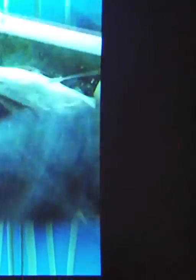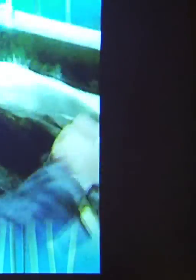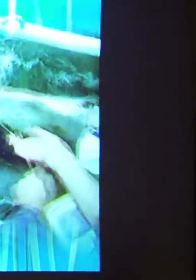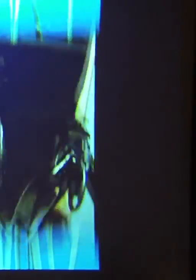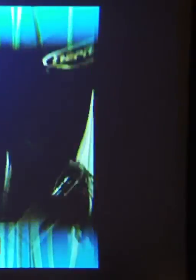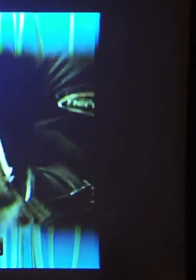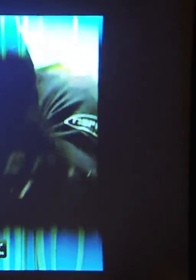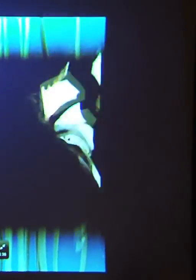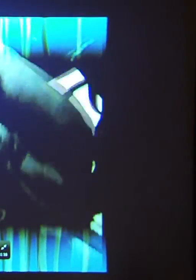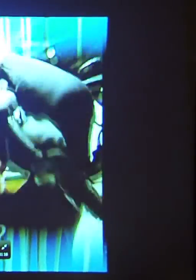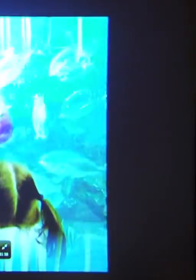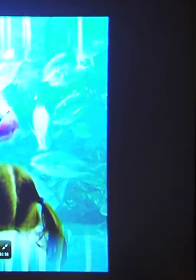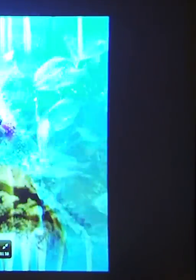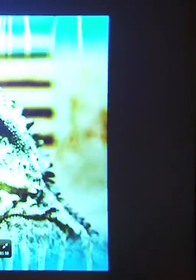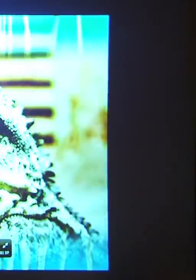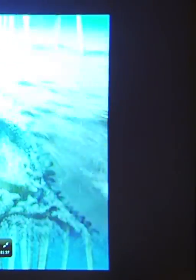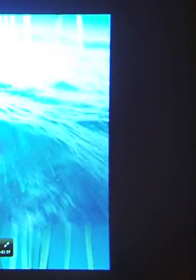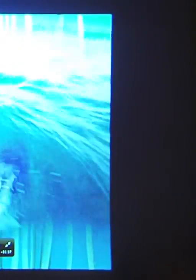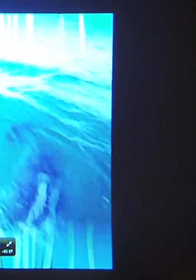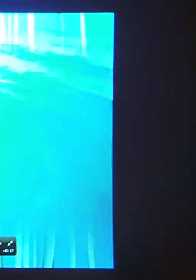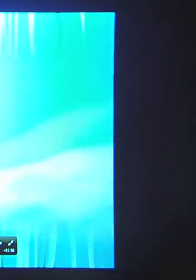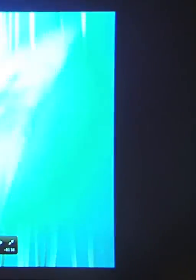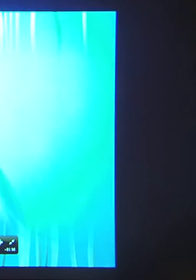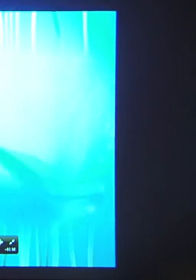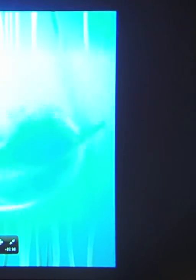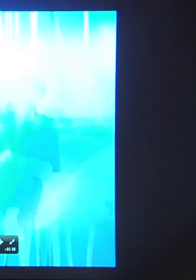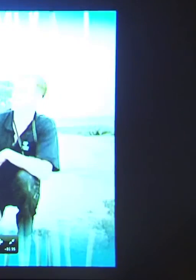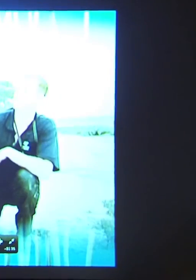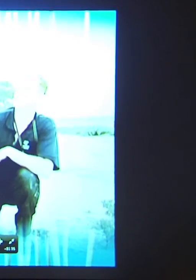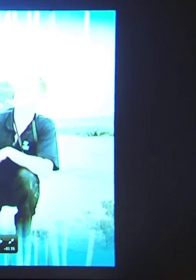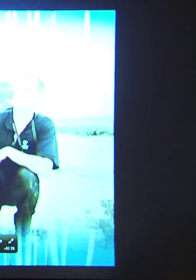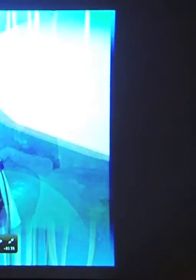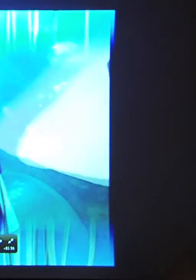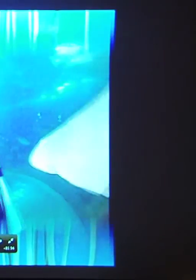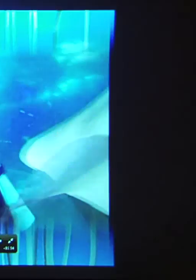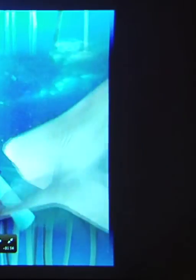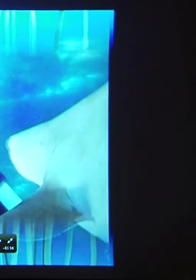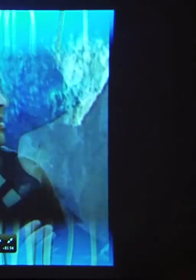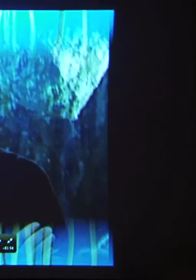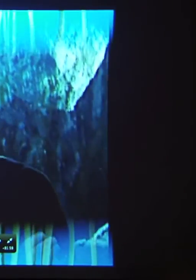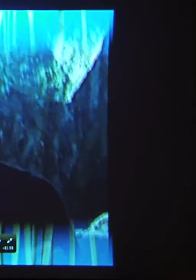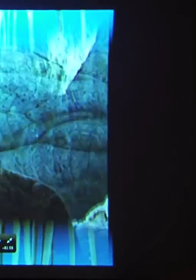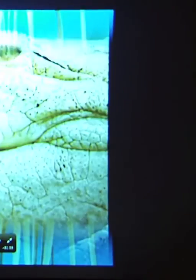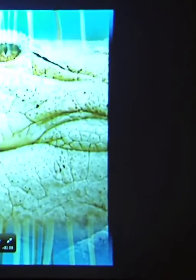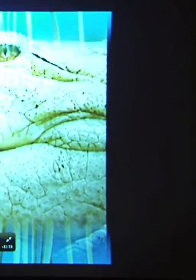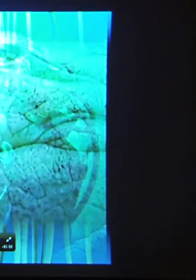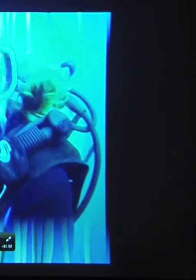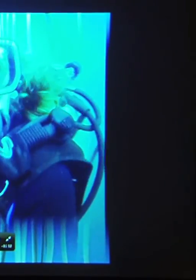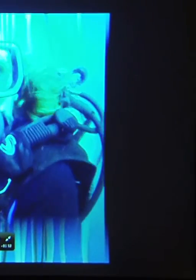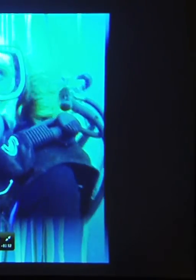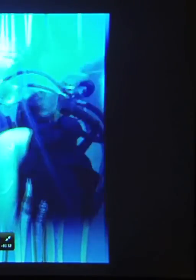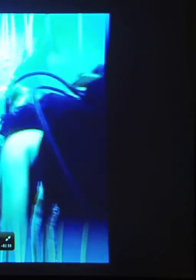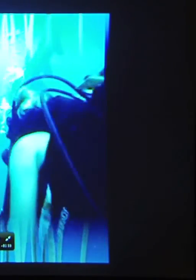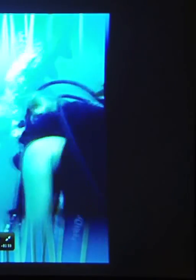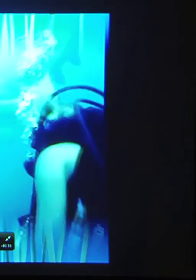I don't know where you're from, but I don't know where